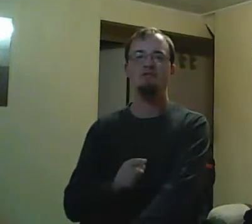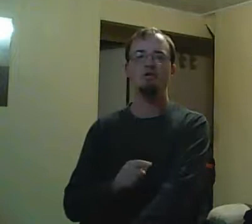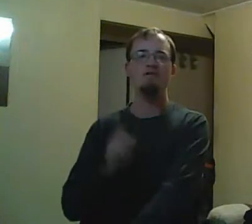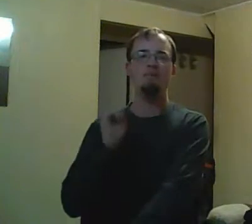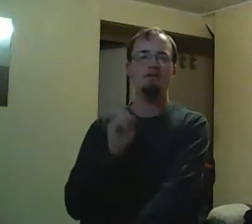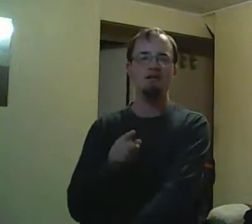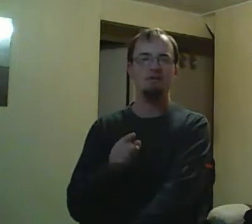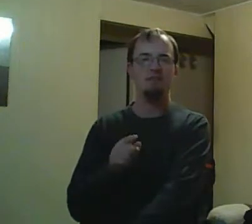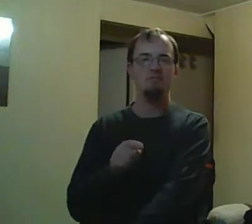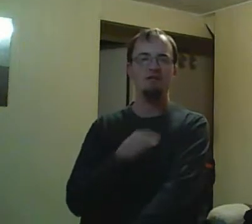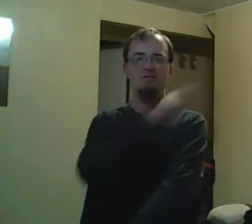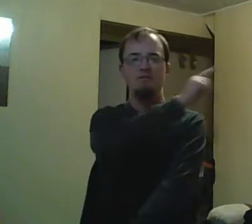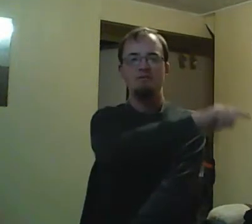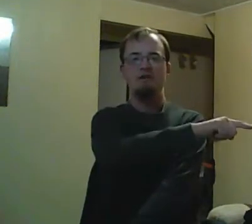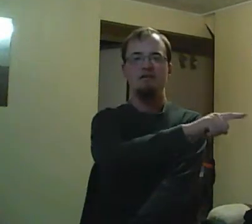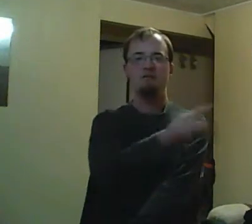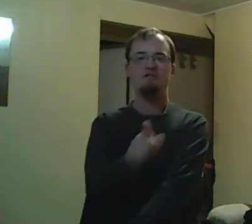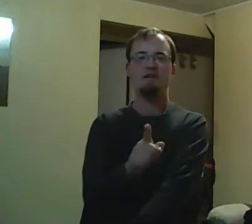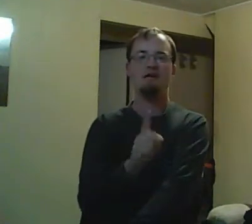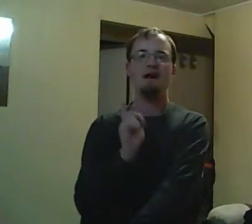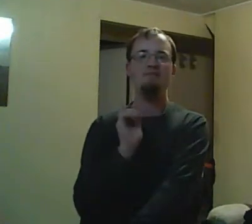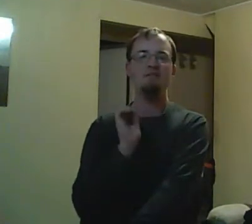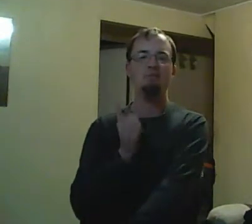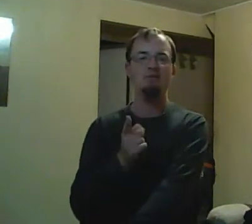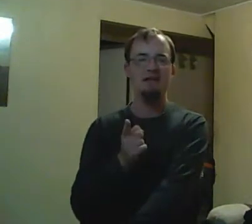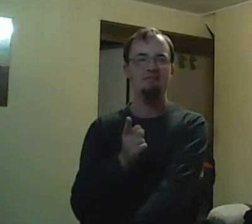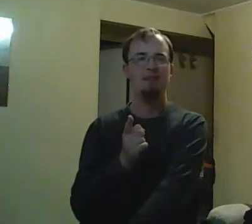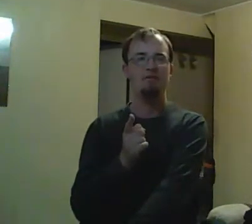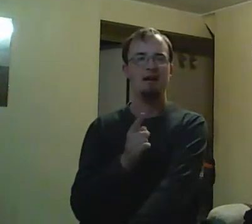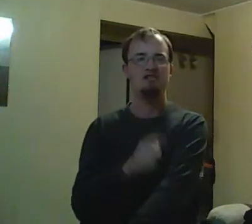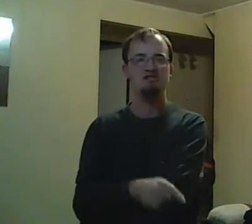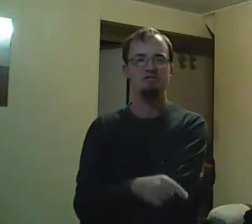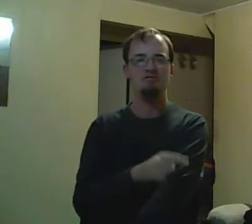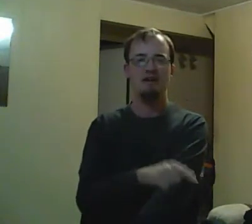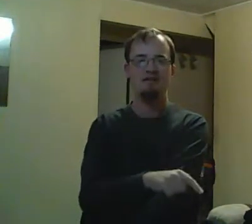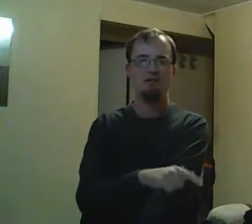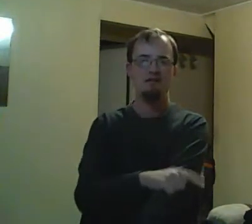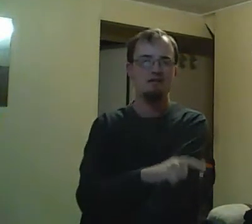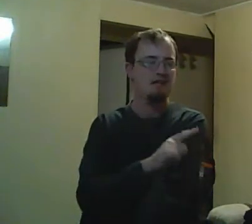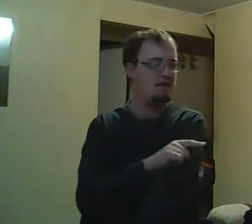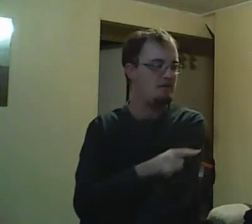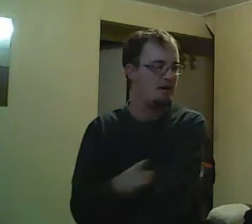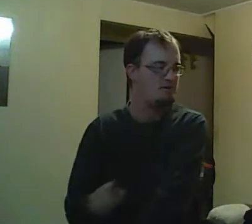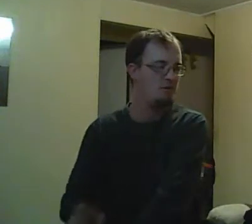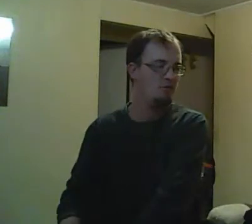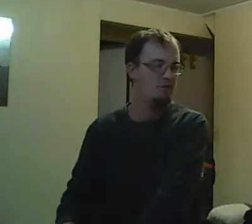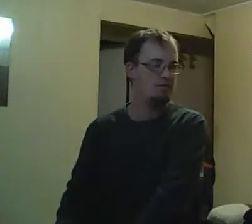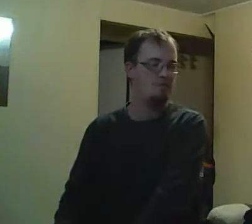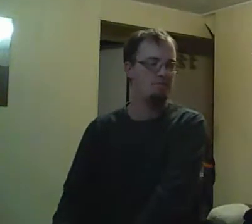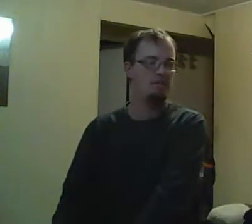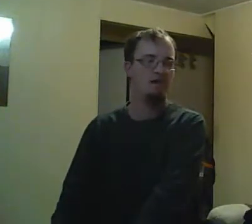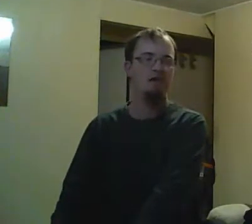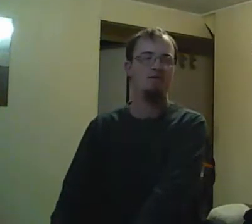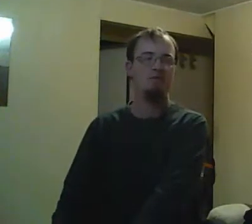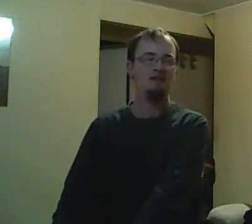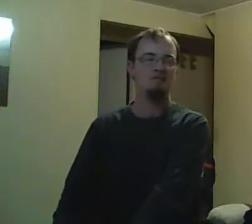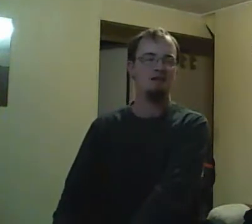and stayed home, Craig would not have witnessed what would have happened. I'll you a bit of insight towards it. And yeah, of course,